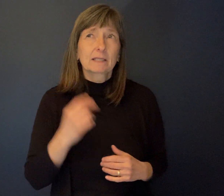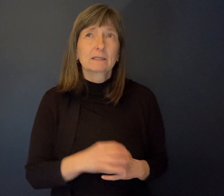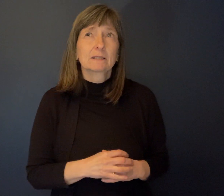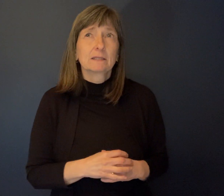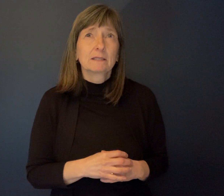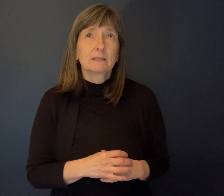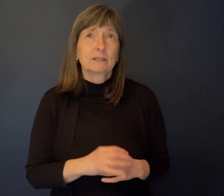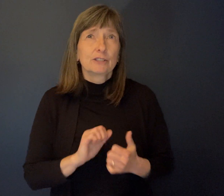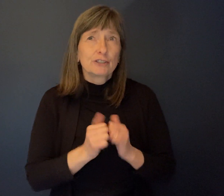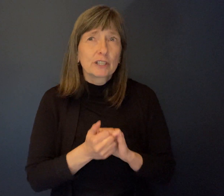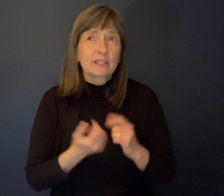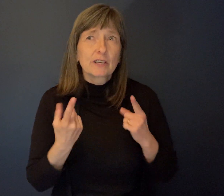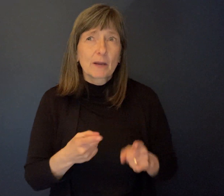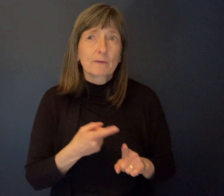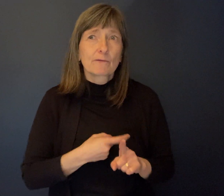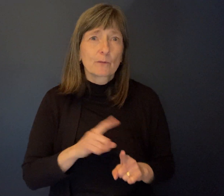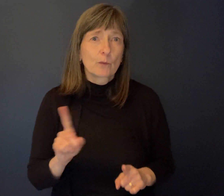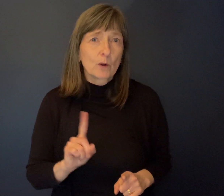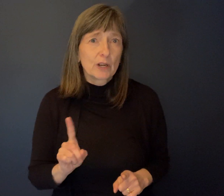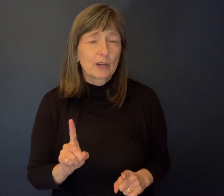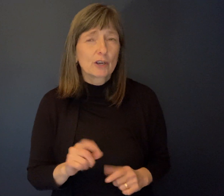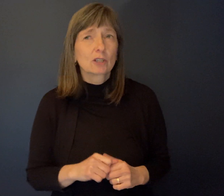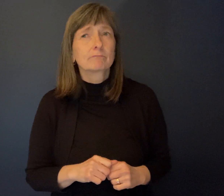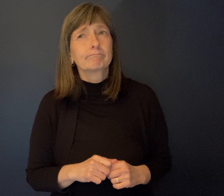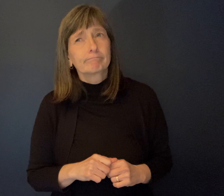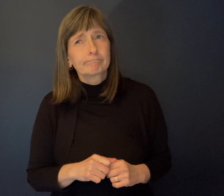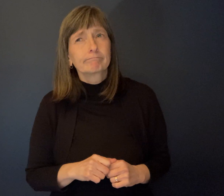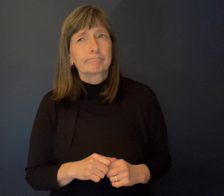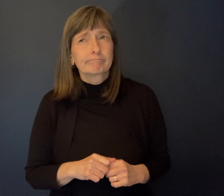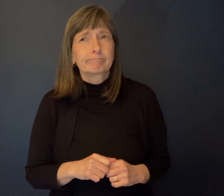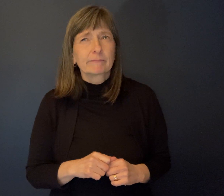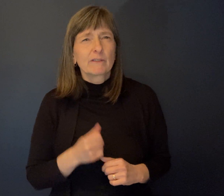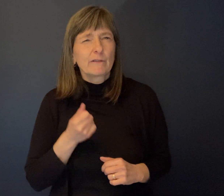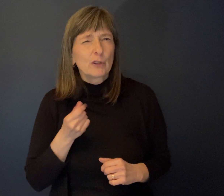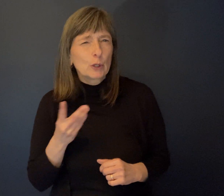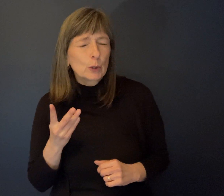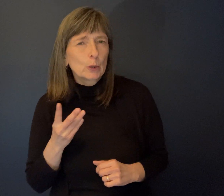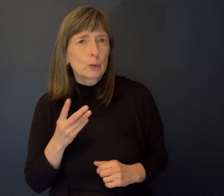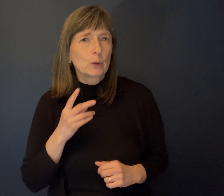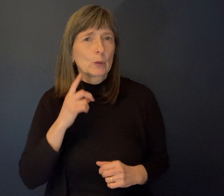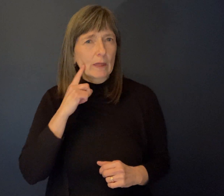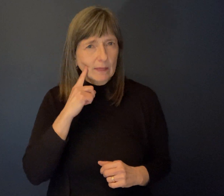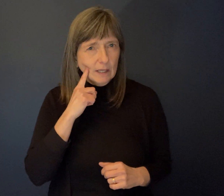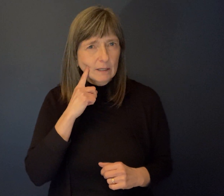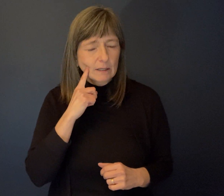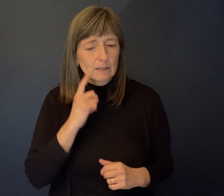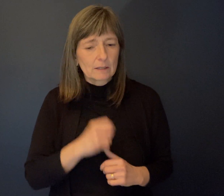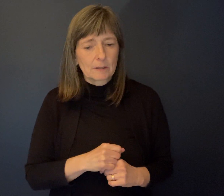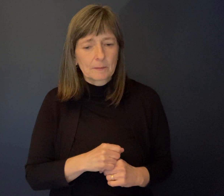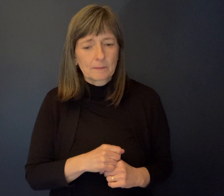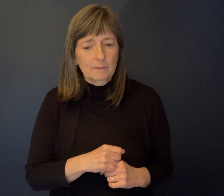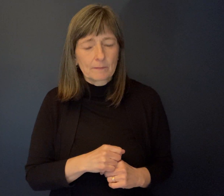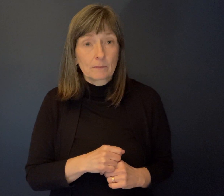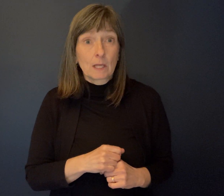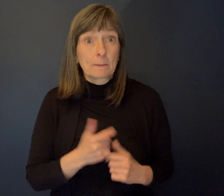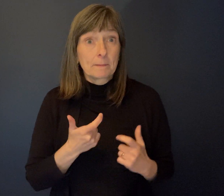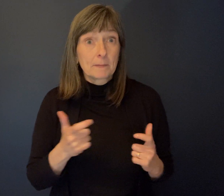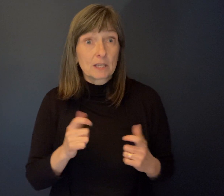change in our history, uh, there's a number of things that stand out to me. I think one of the things that really created change is the